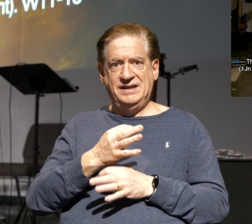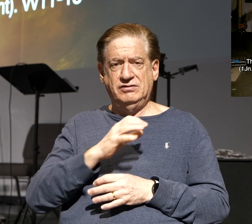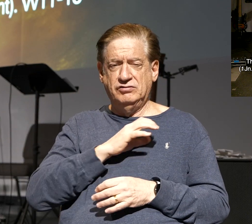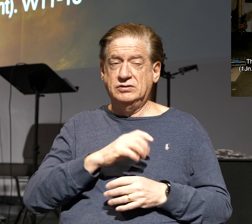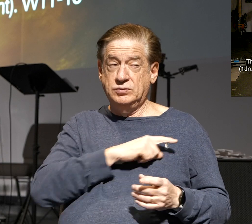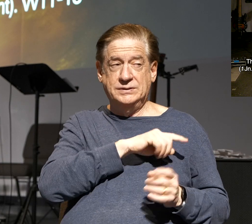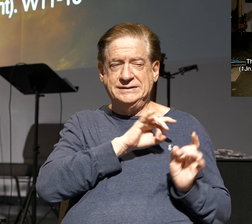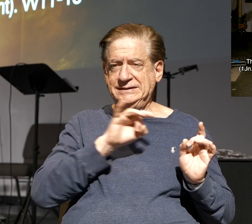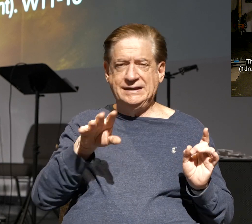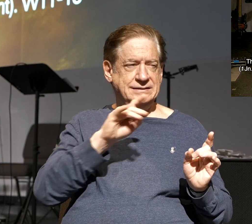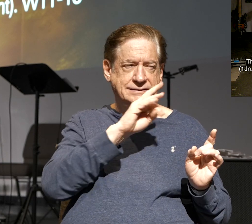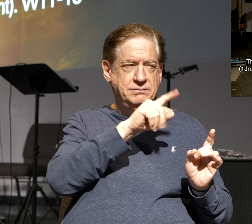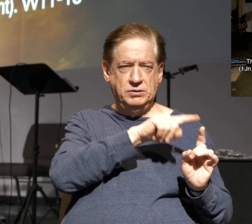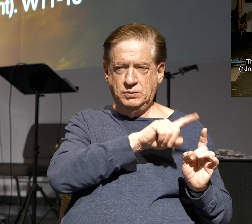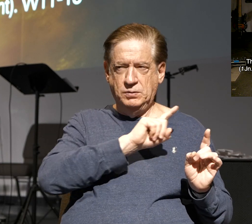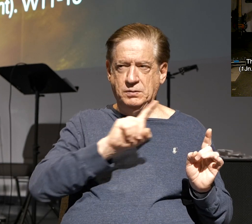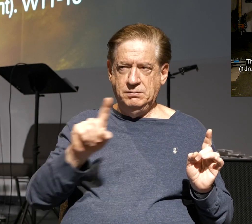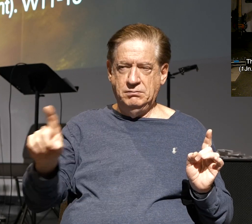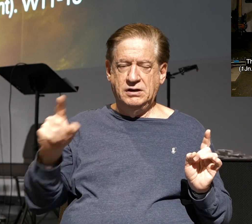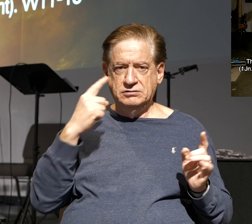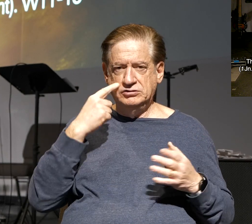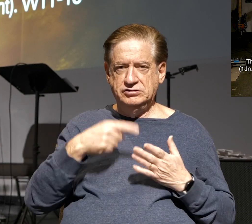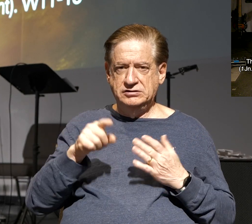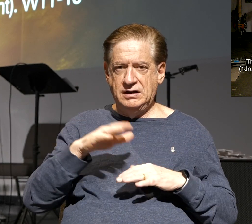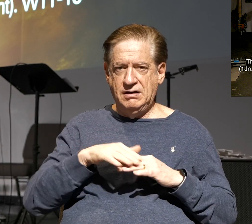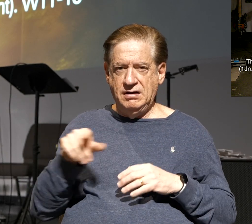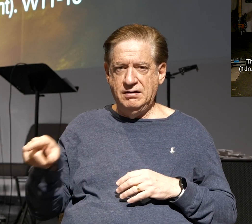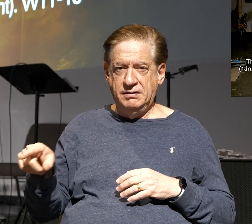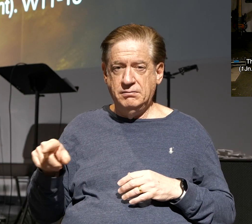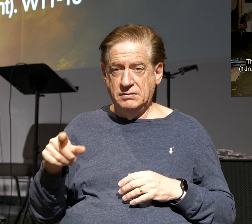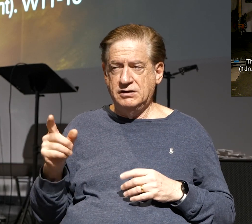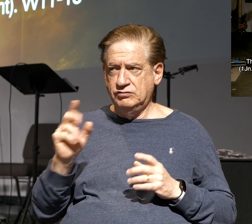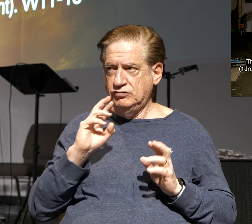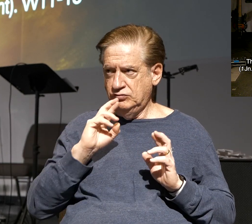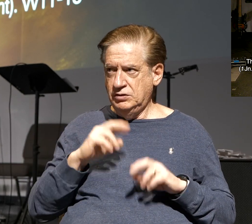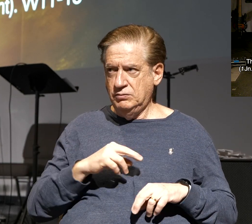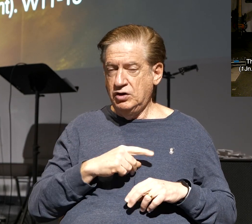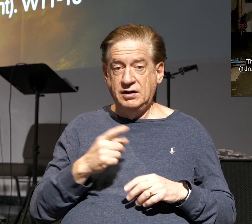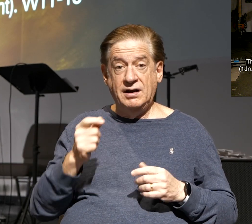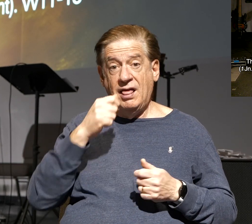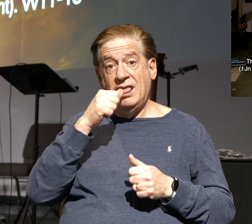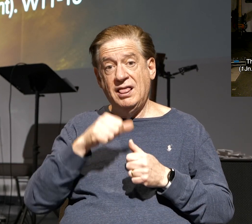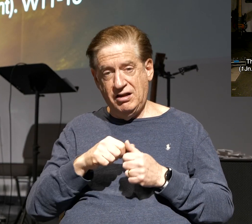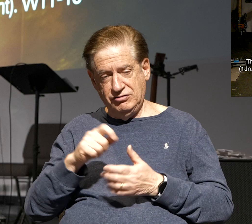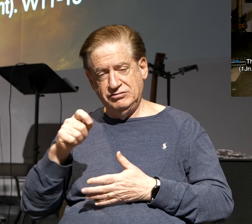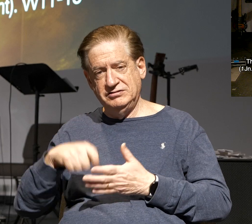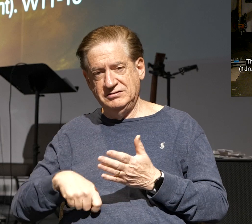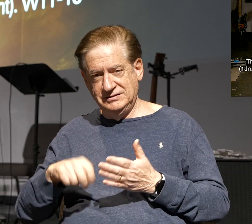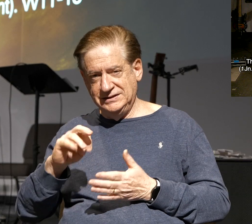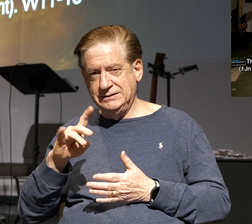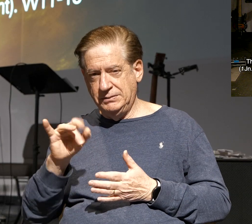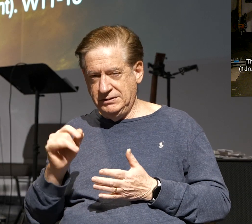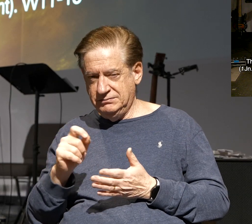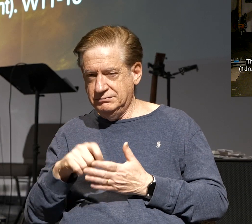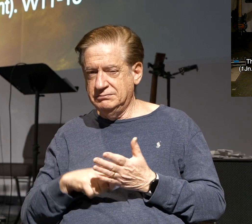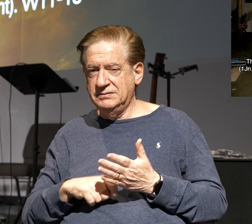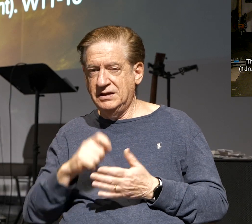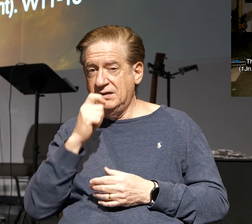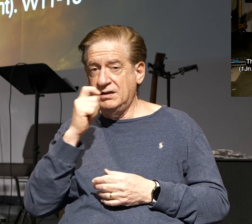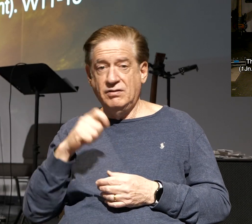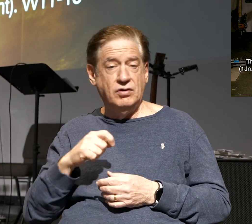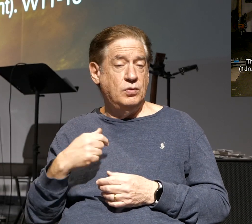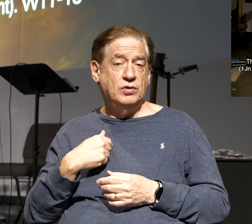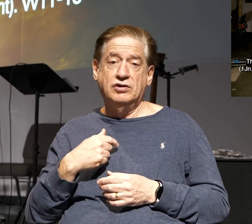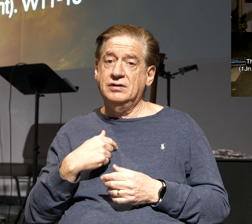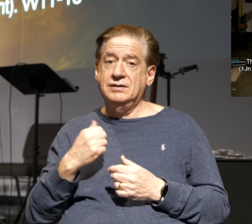back to check on them, and then Timothy comes back to him and reports to him, and this is the letter that he's writing. And this is what he's saying, therefore, when we could